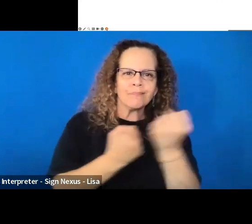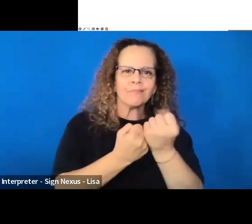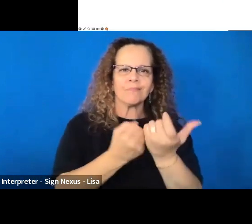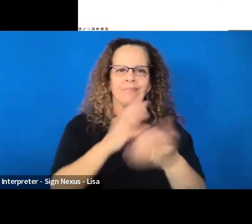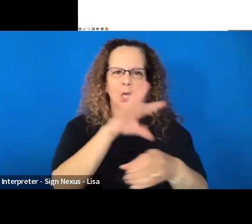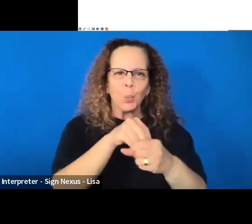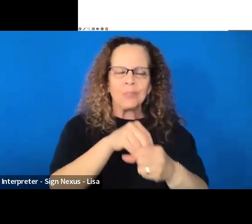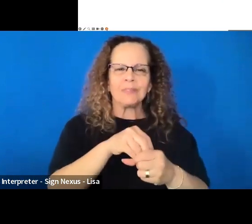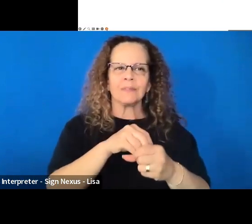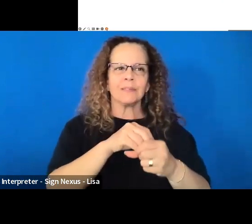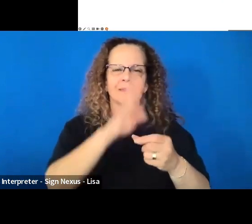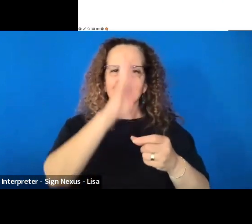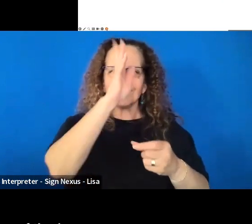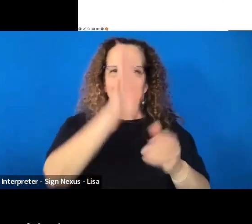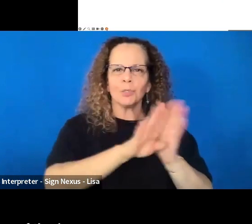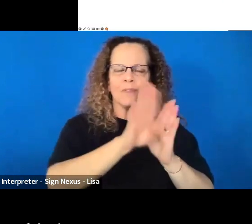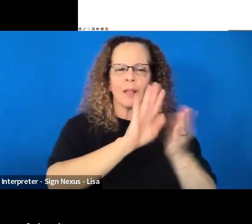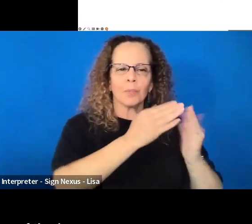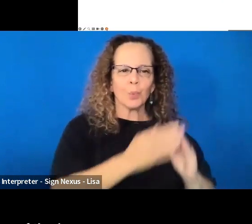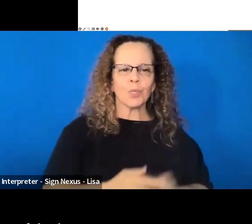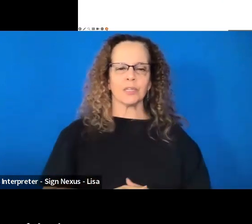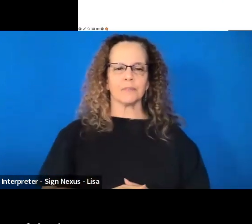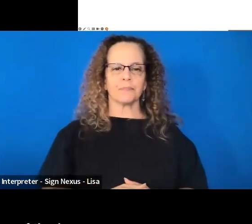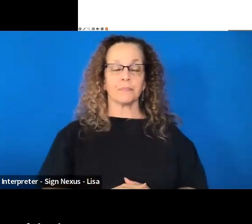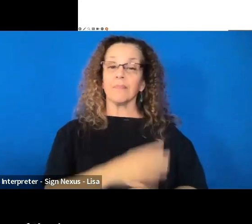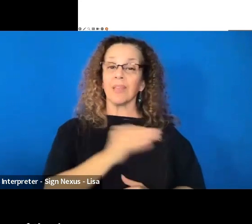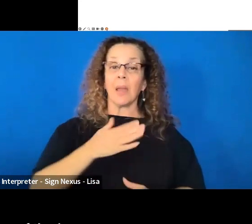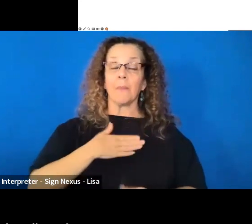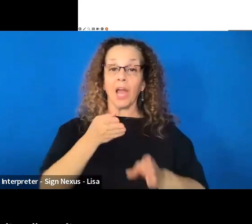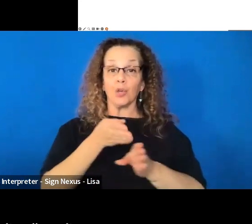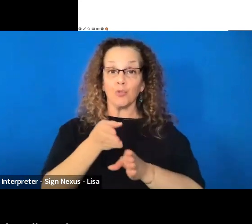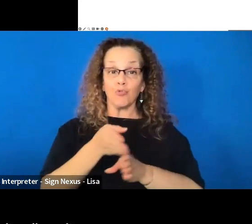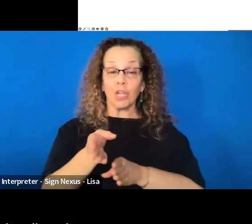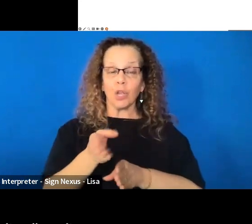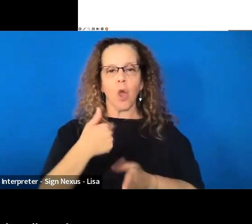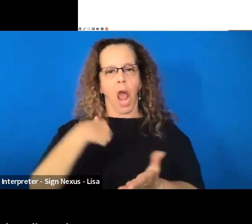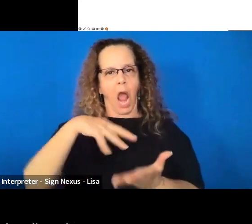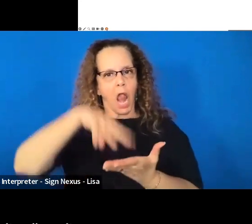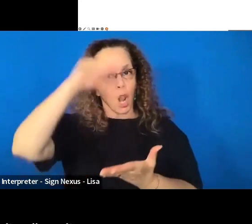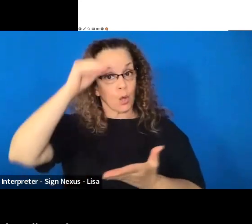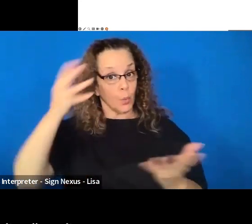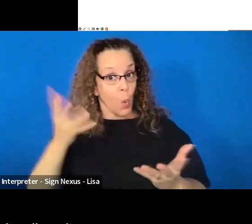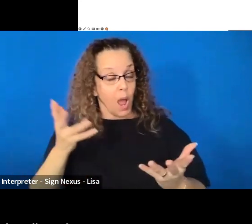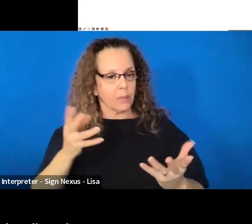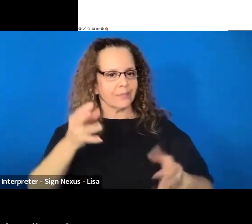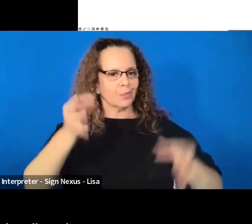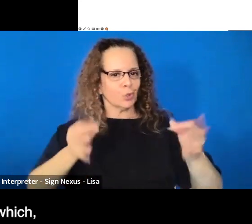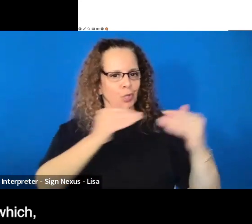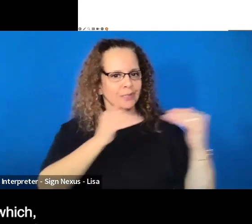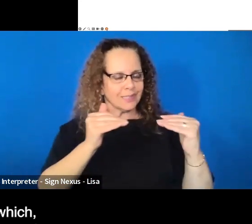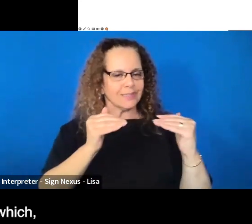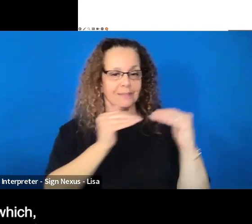Further on into my career, I've also learned that one of the keys to ensuring justice, equity, diversity,